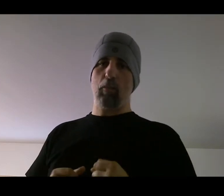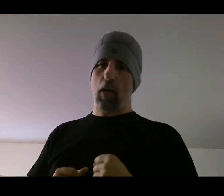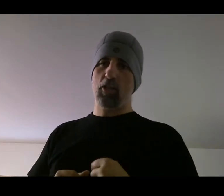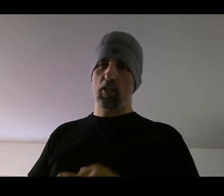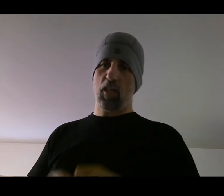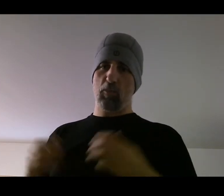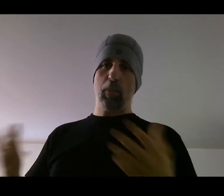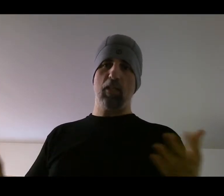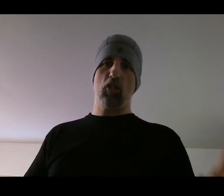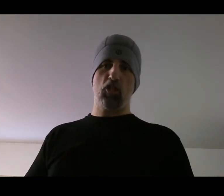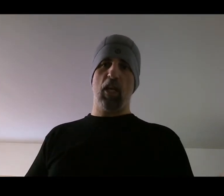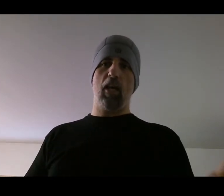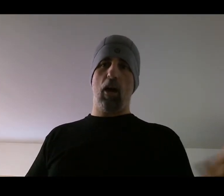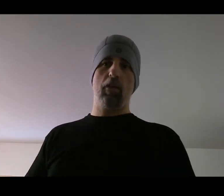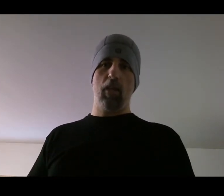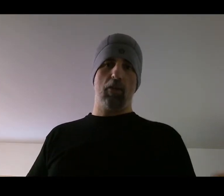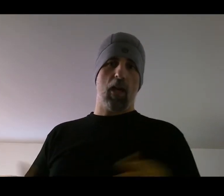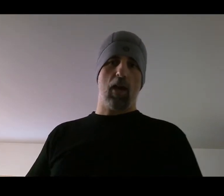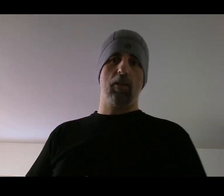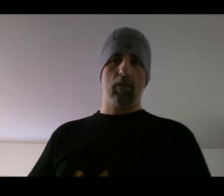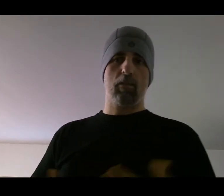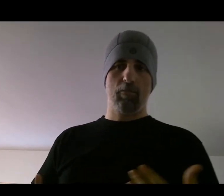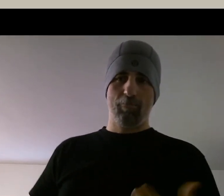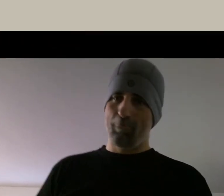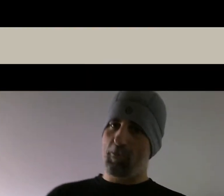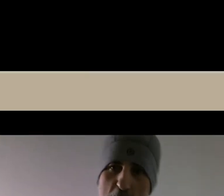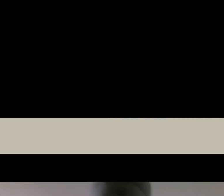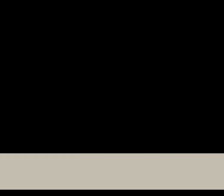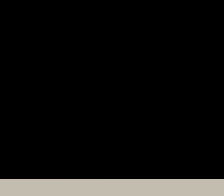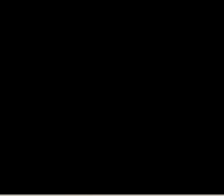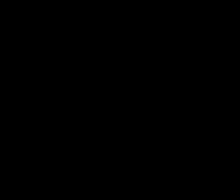punches is beating the shit out of the other guy. It's just the way it is.